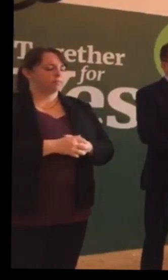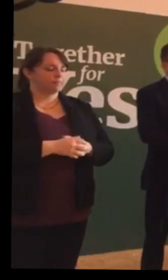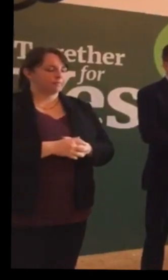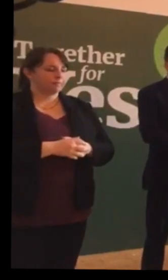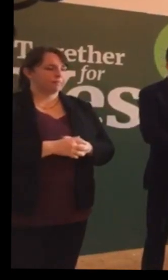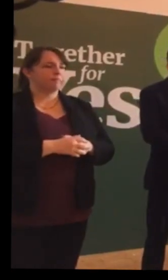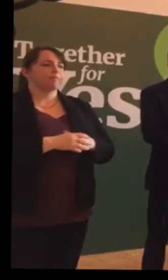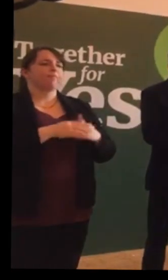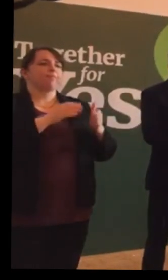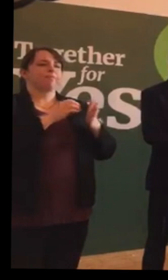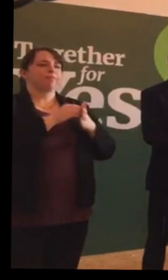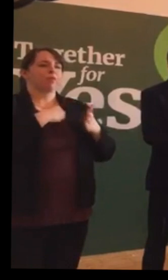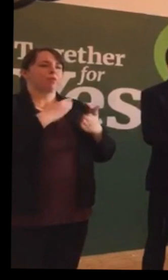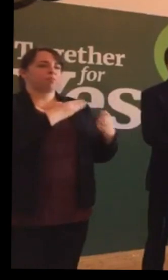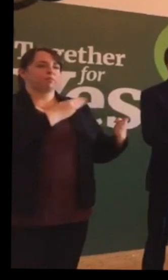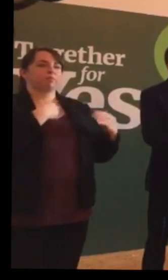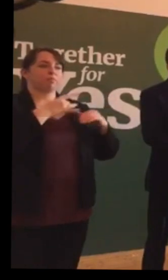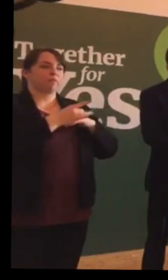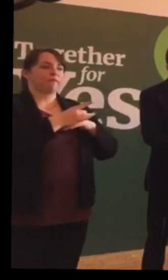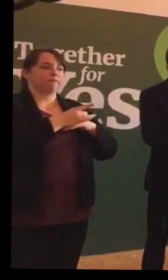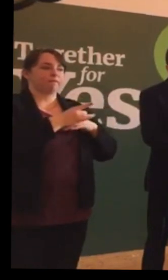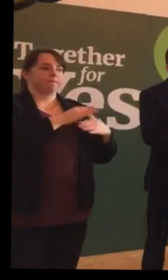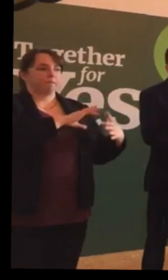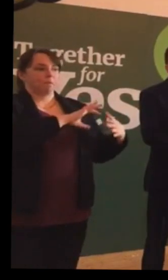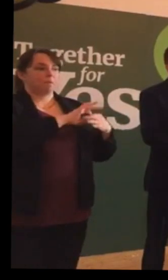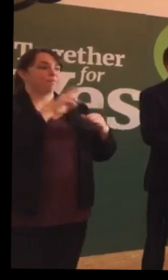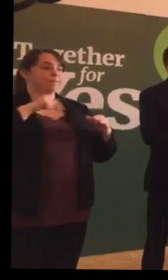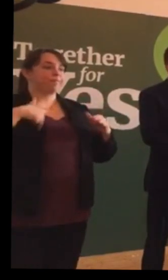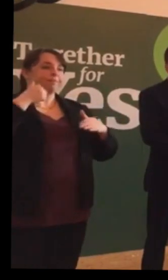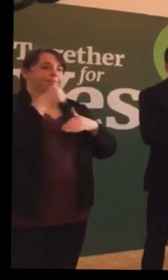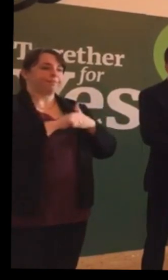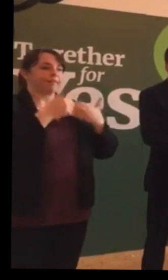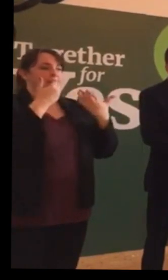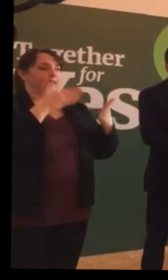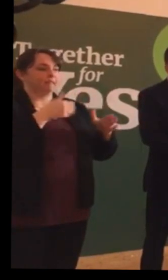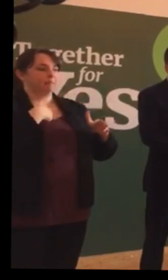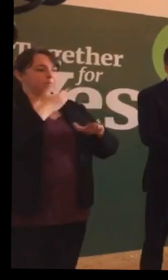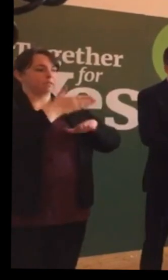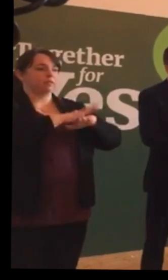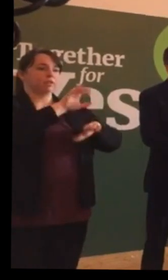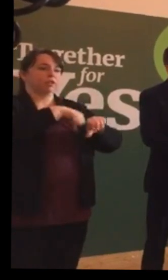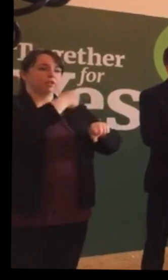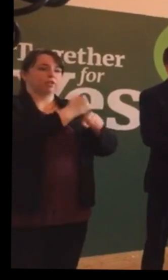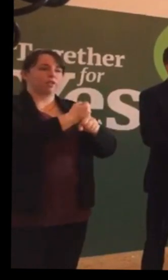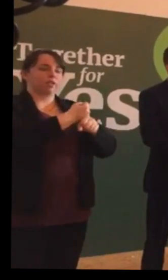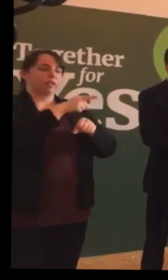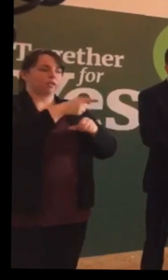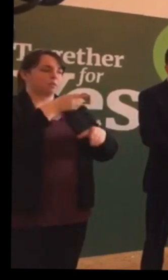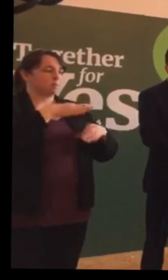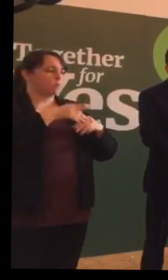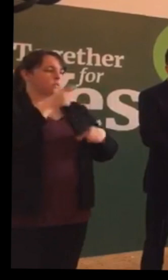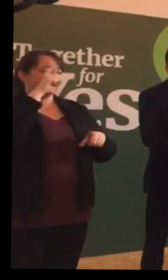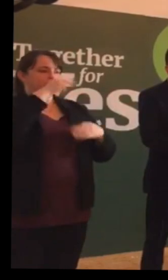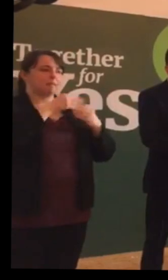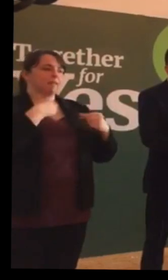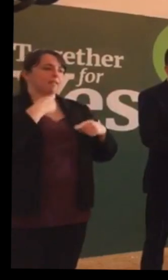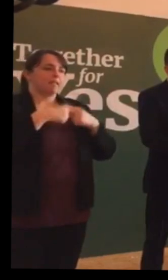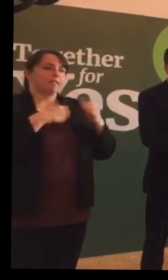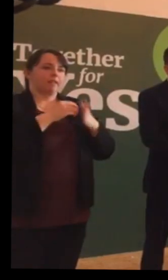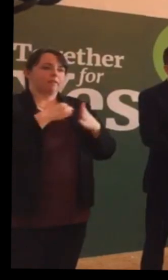Having to take my wife away the next day and leave our dead son behind was the hardest thing I've ever had to do.